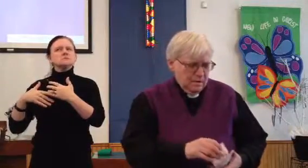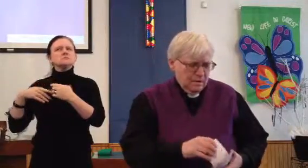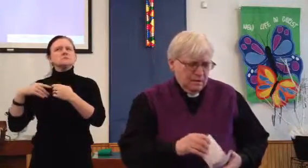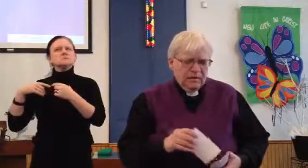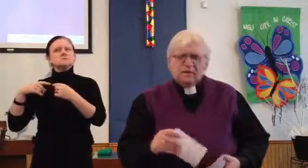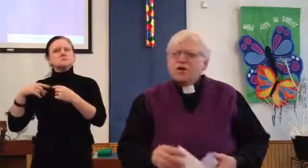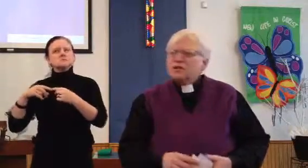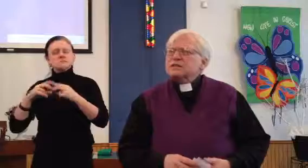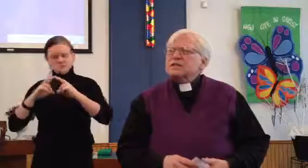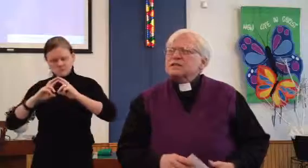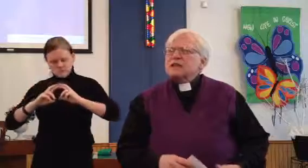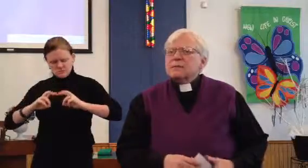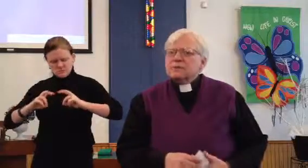like the calls of the disciples.